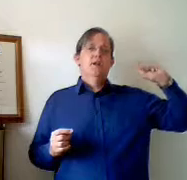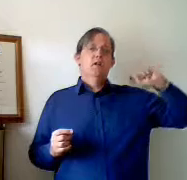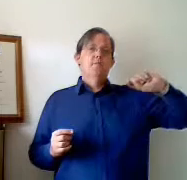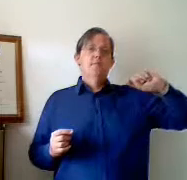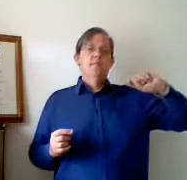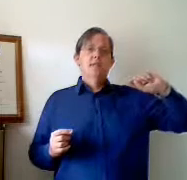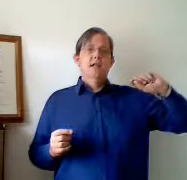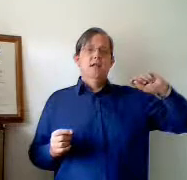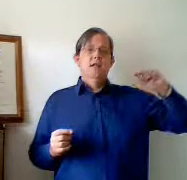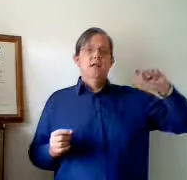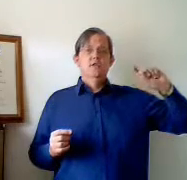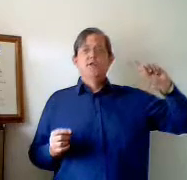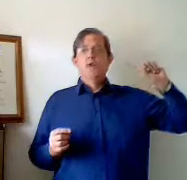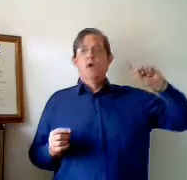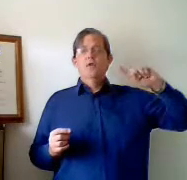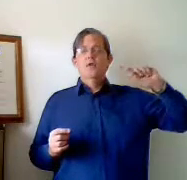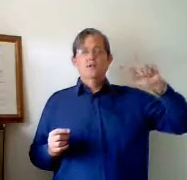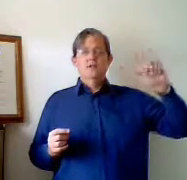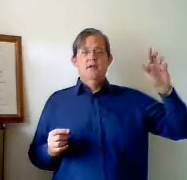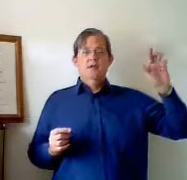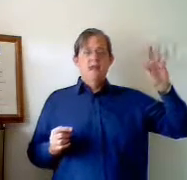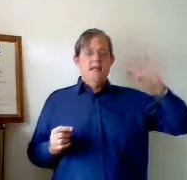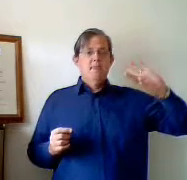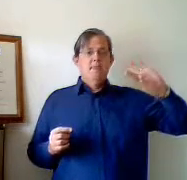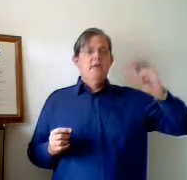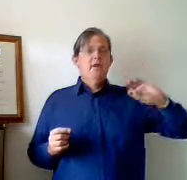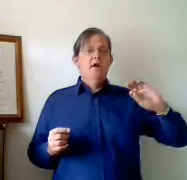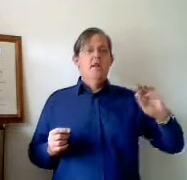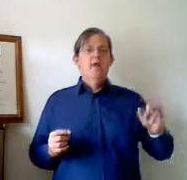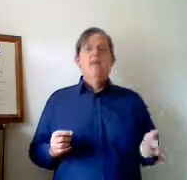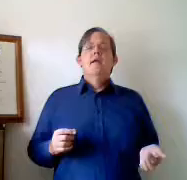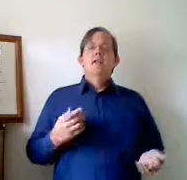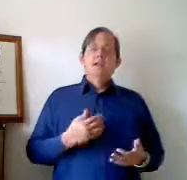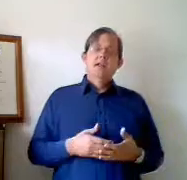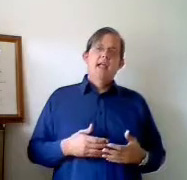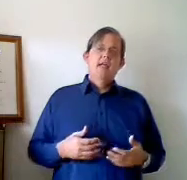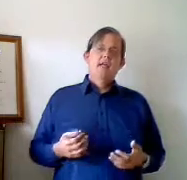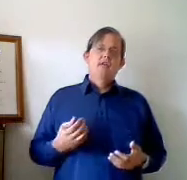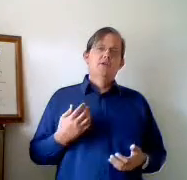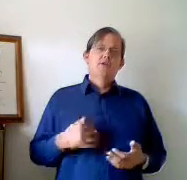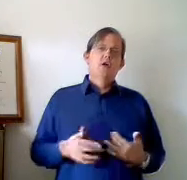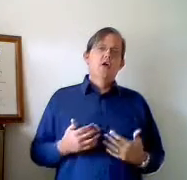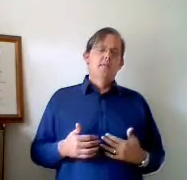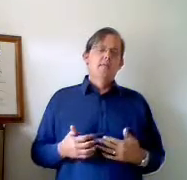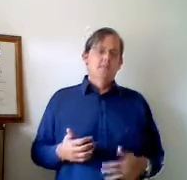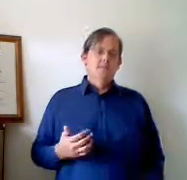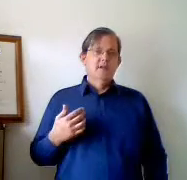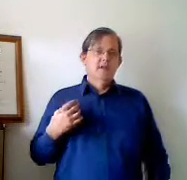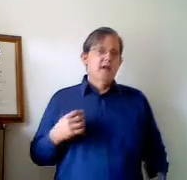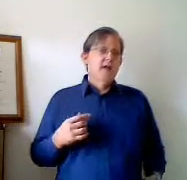followed by first name. Hughes, Ronald Hughes. When you hear that, it is an indicator that you should be calling them by